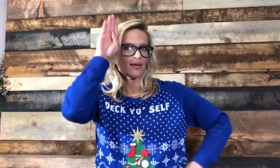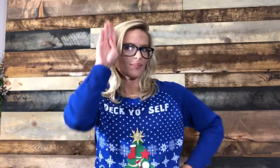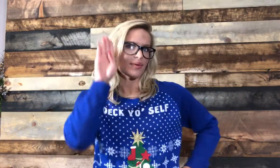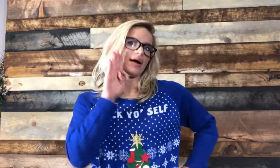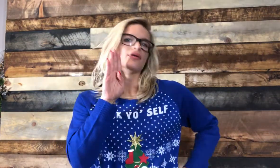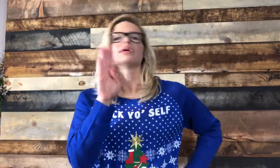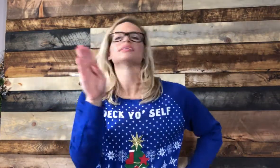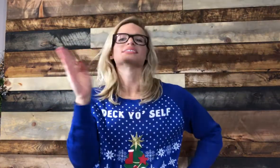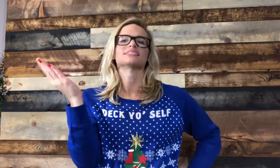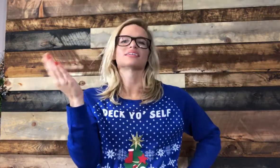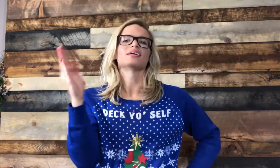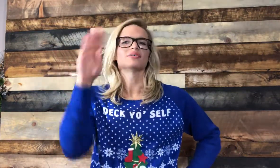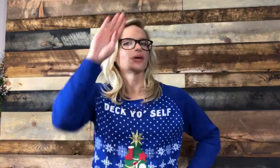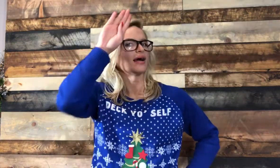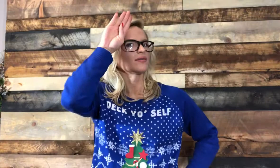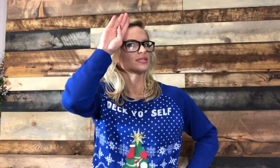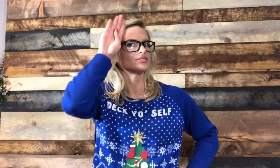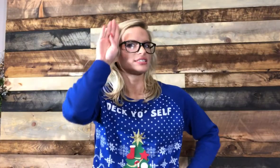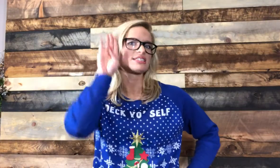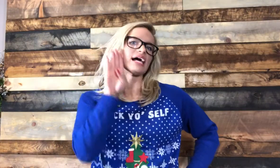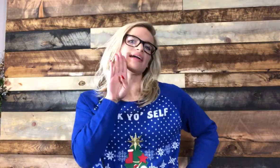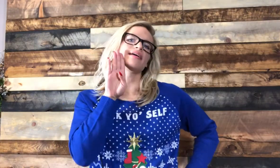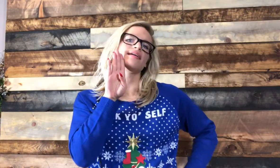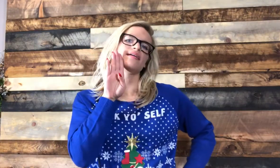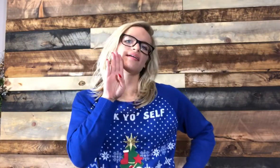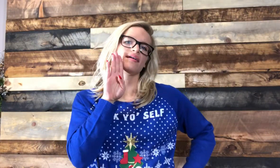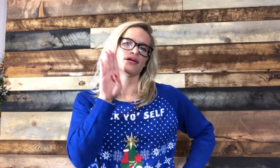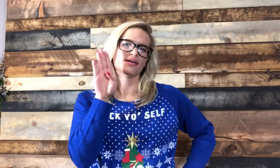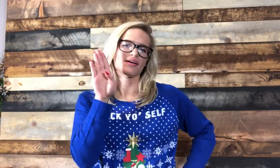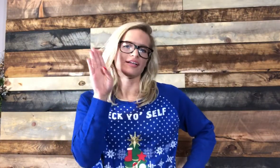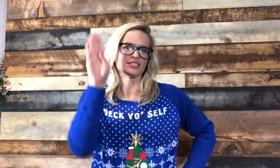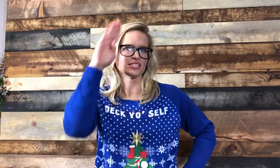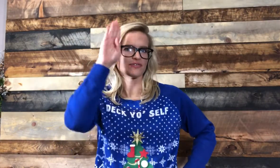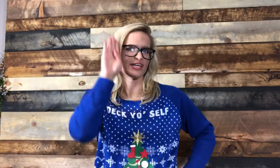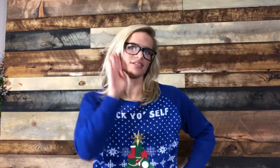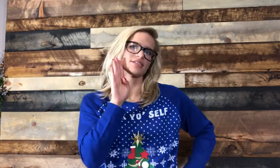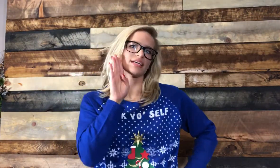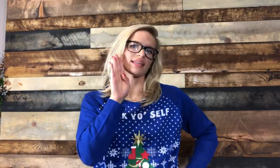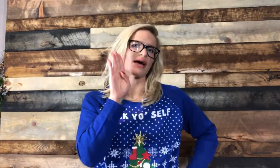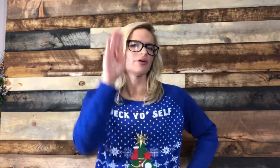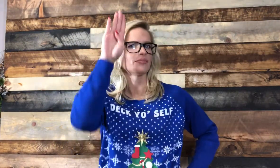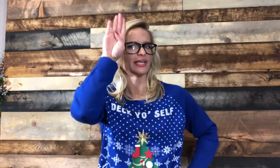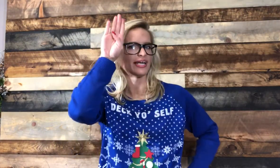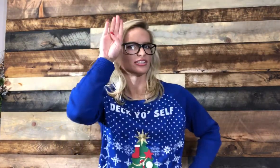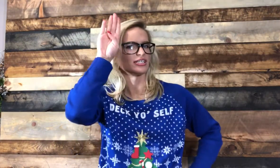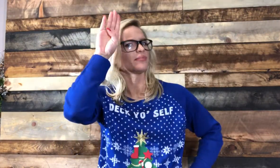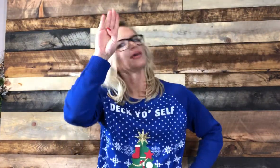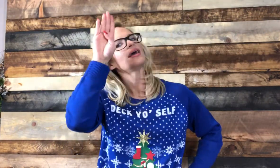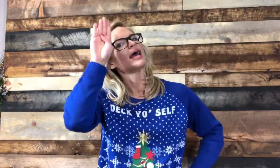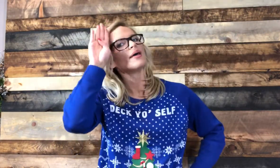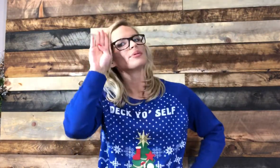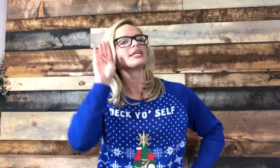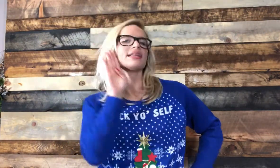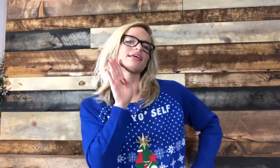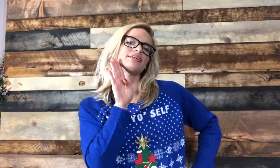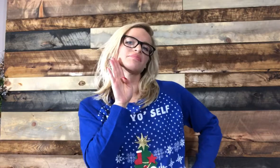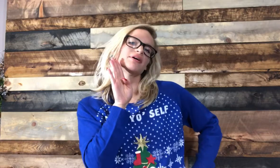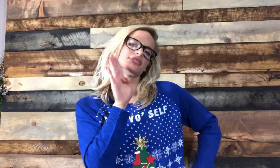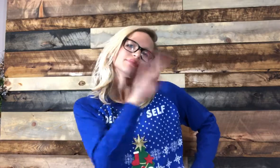Brown. This is the color brown. You just slide it against your face like that. Wouldn't it be a handshape? And pretend that he is Parson